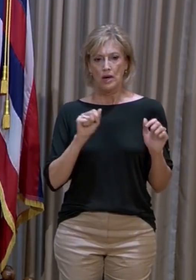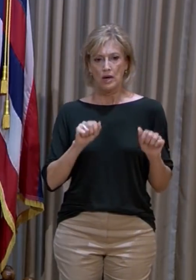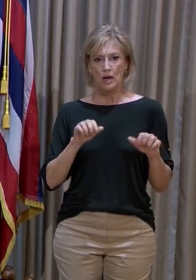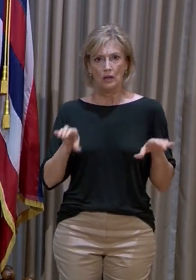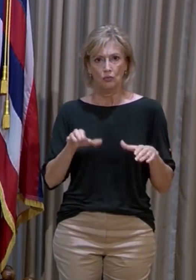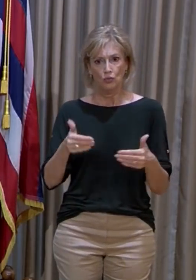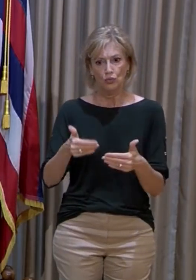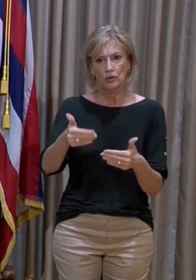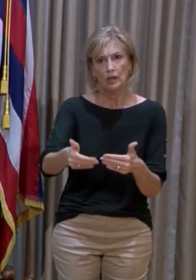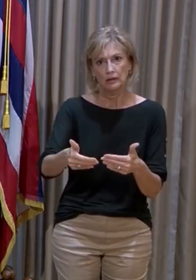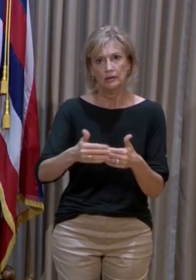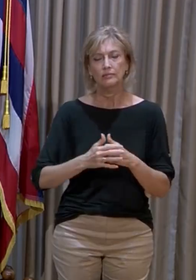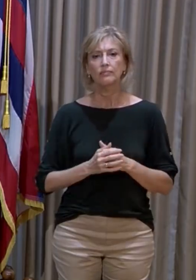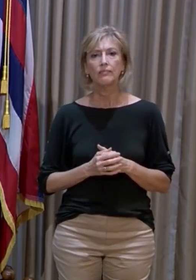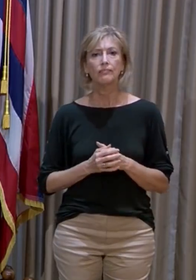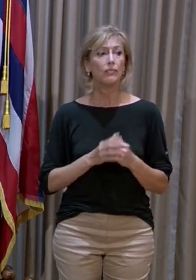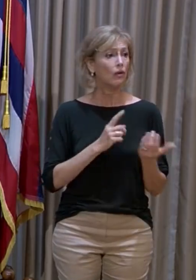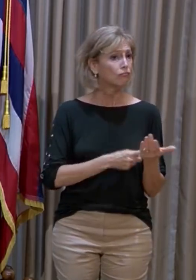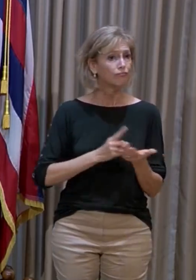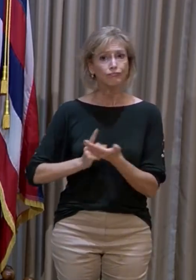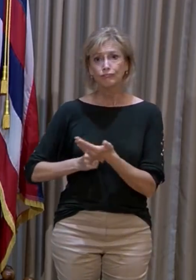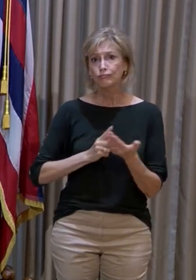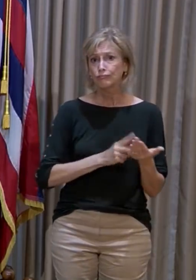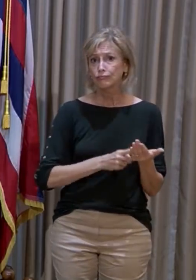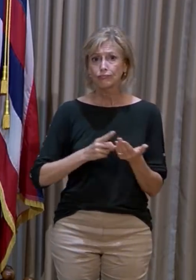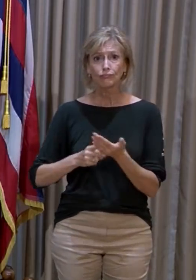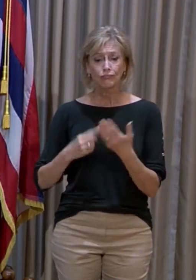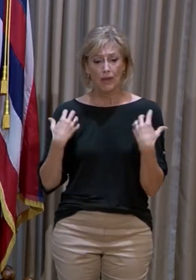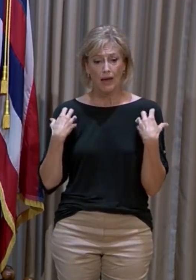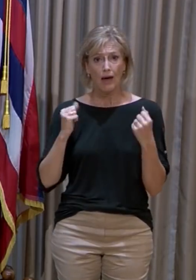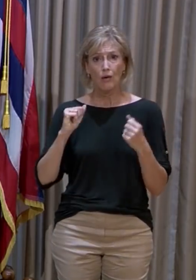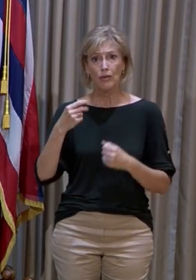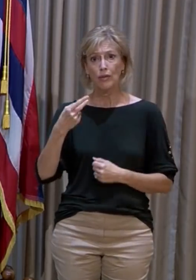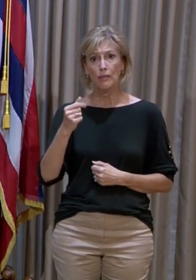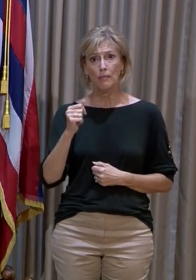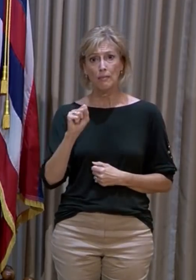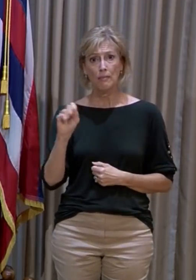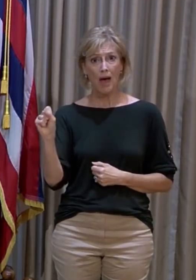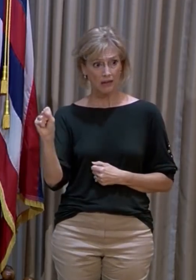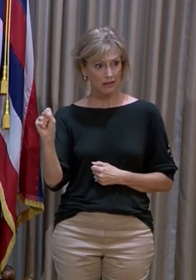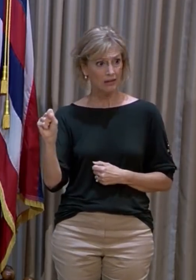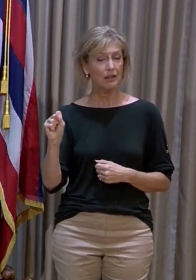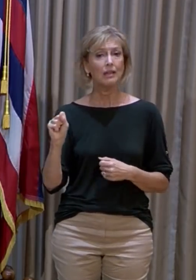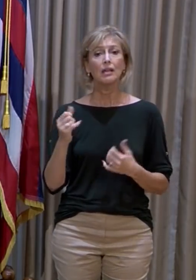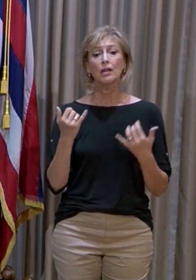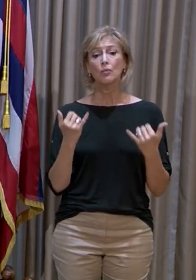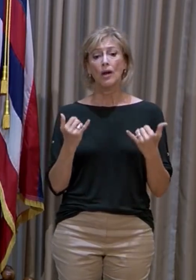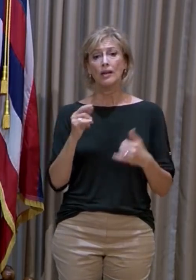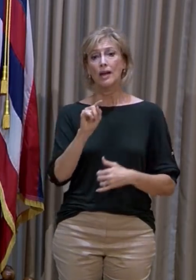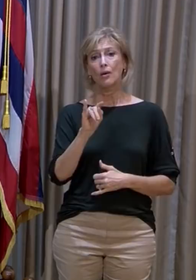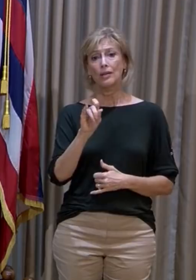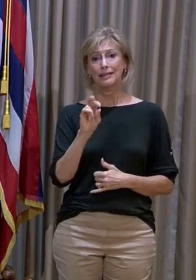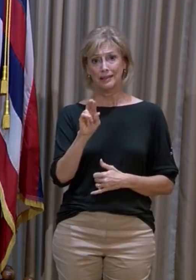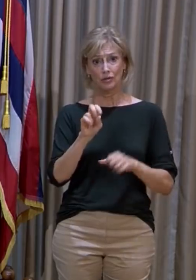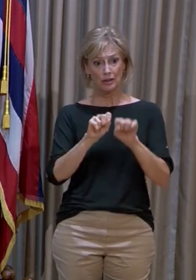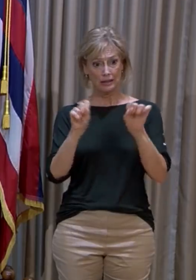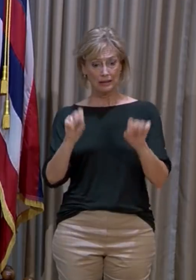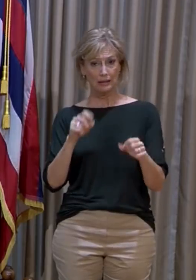We've had discussions about health pass the current tier system does recognize